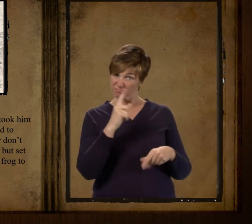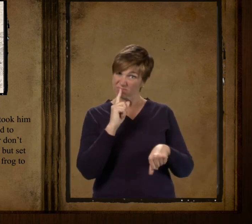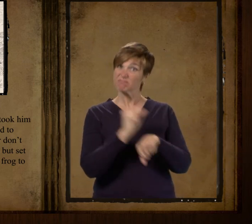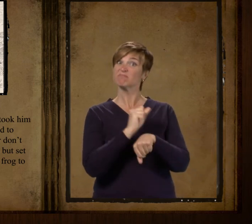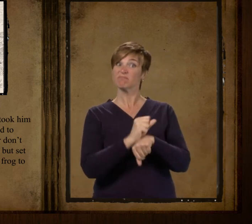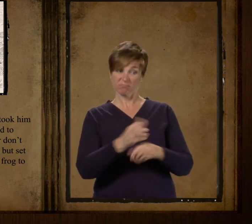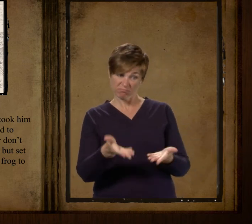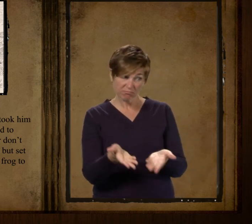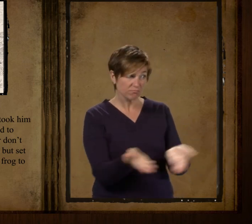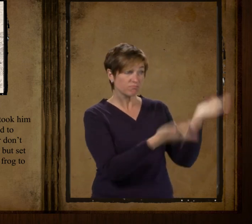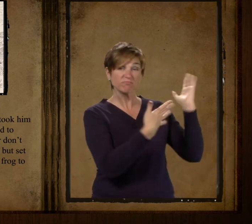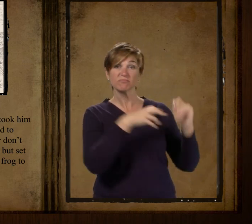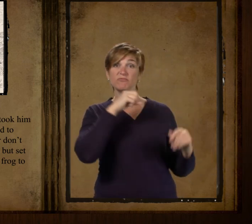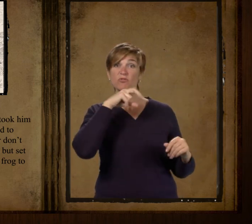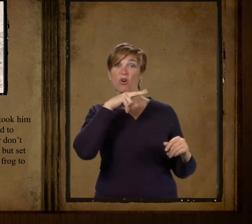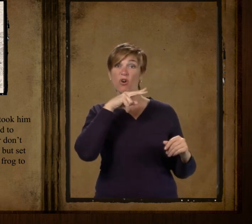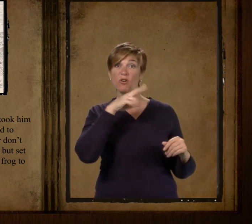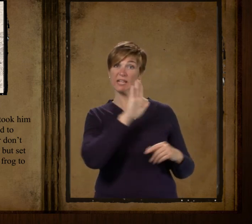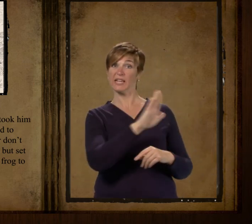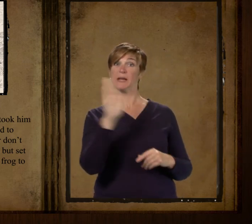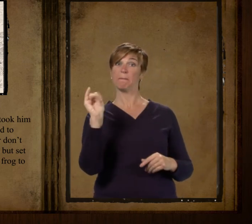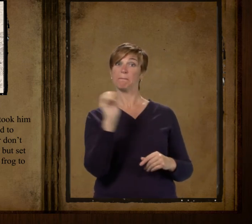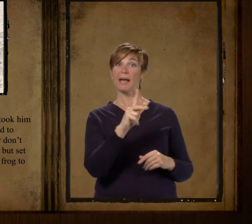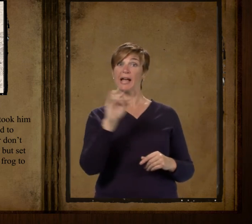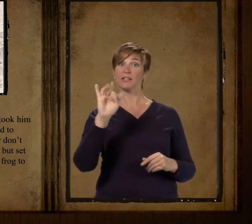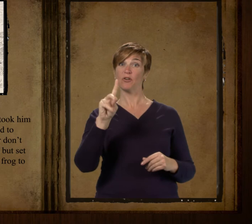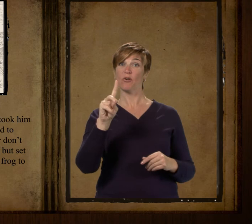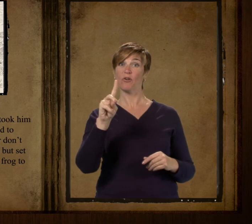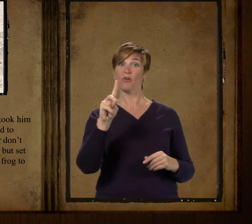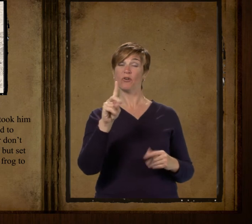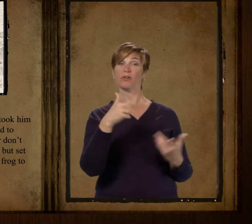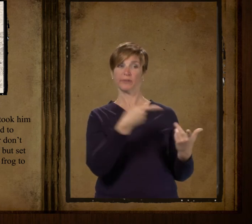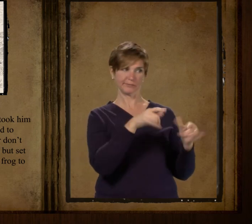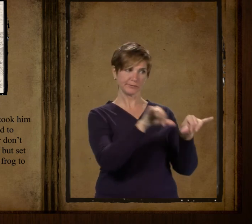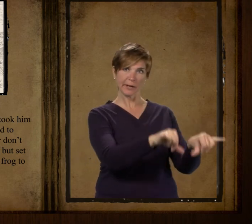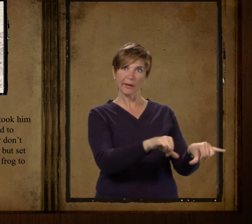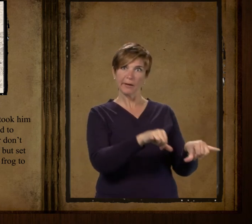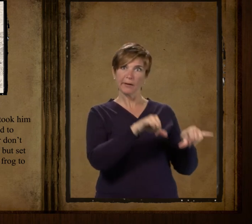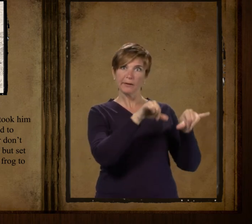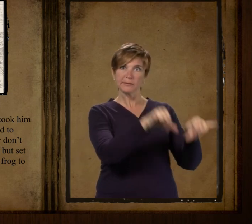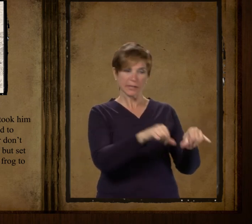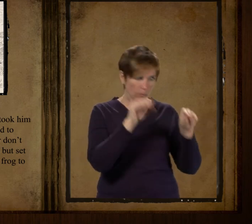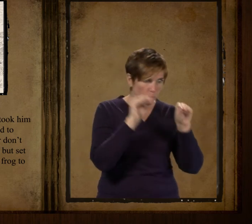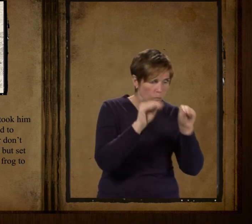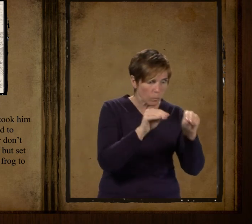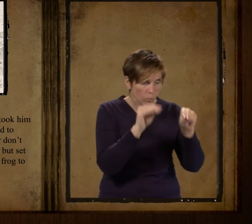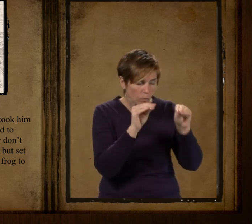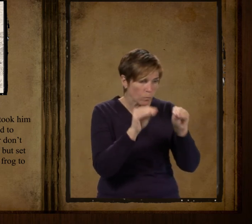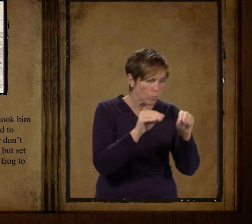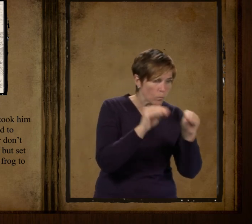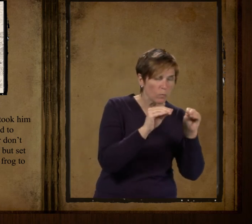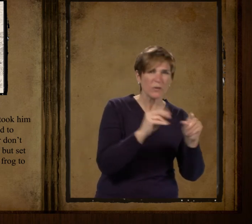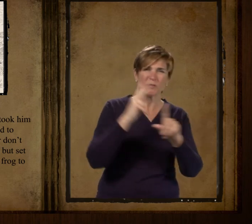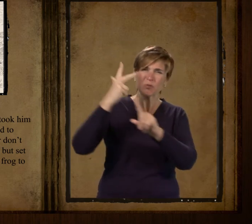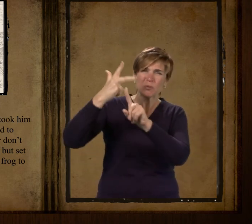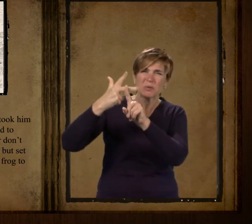educate him and so he never done nothing for these three months but sat in his backyard